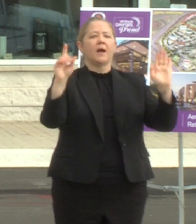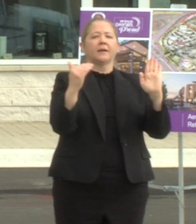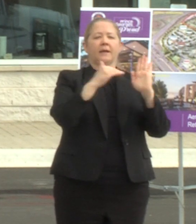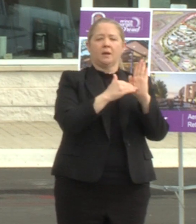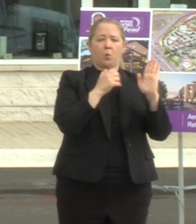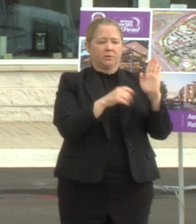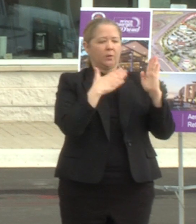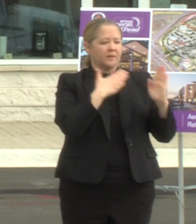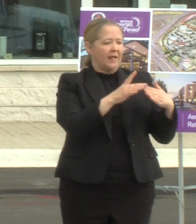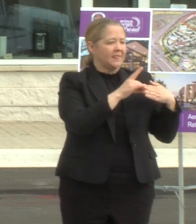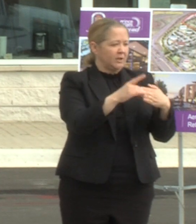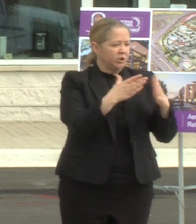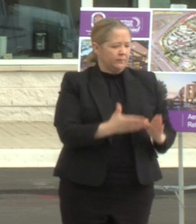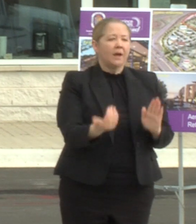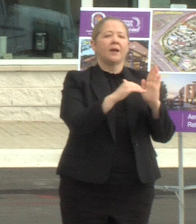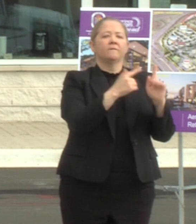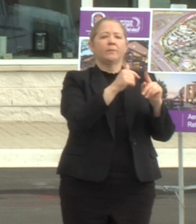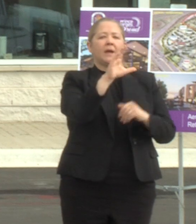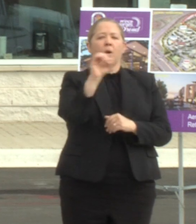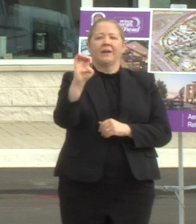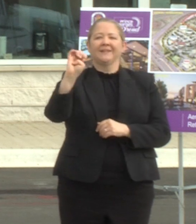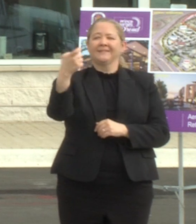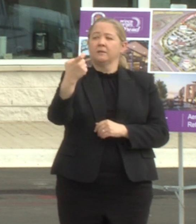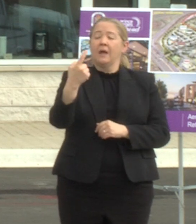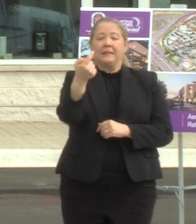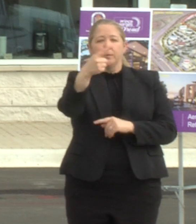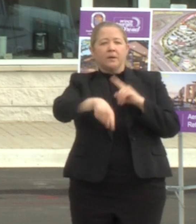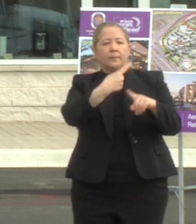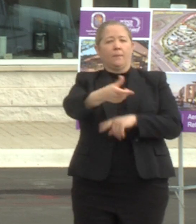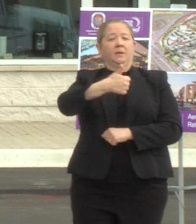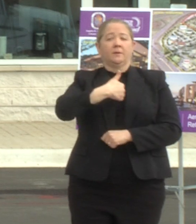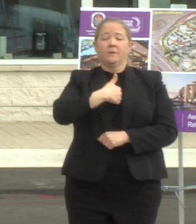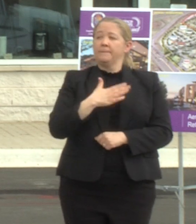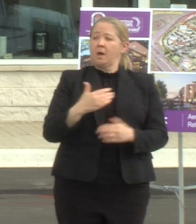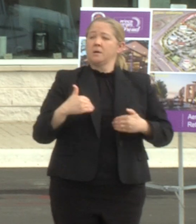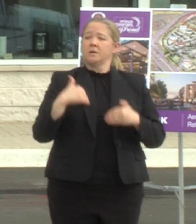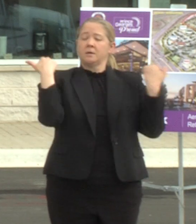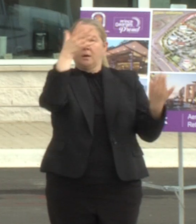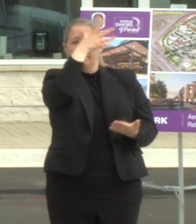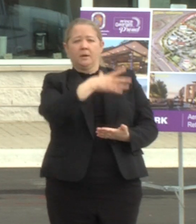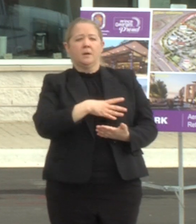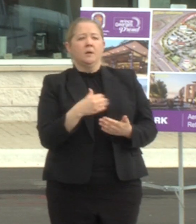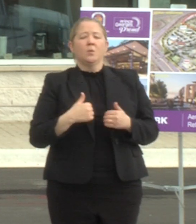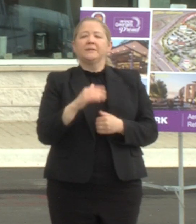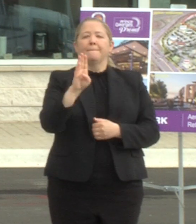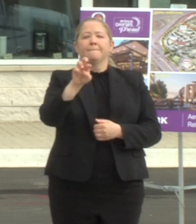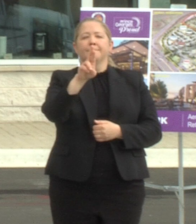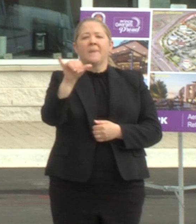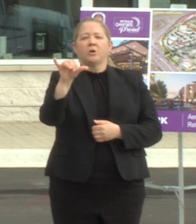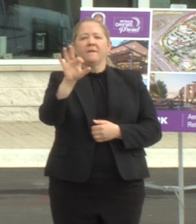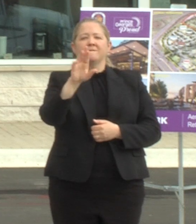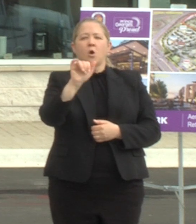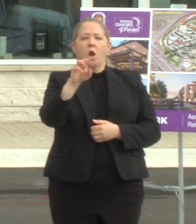executive um a little bit about me i'm a young man who uh my first home was burry farms so i grew up in the